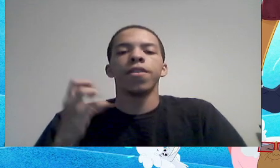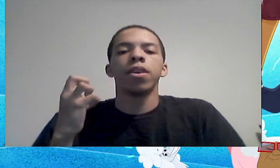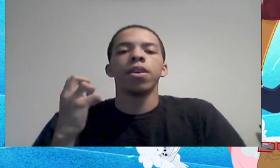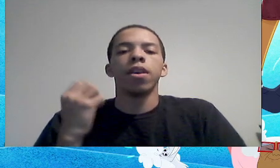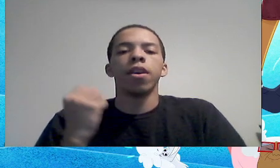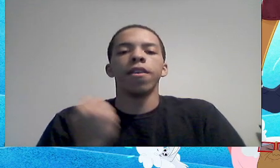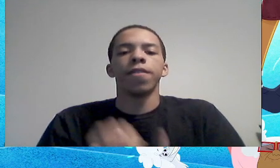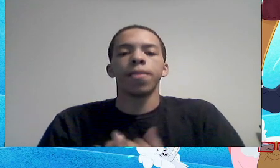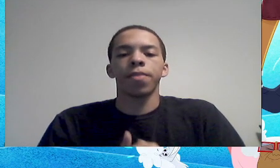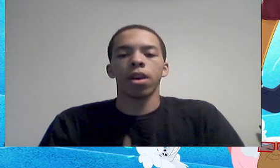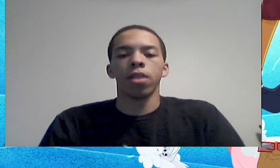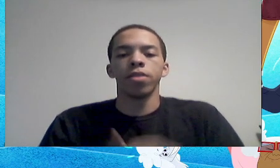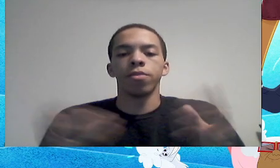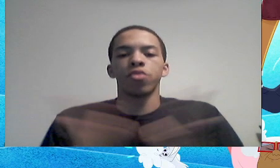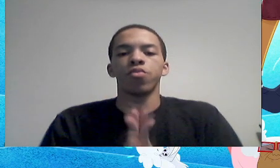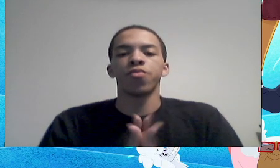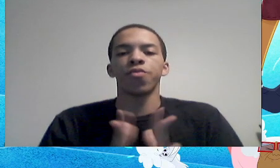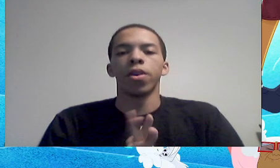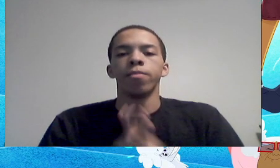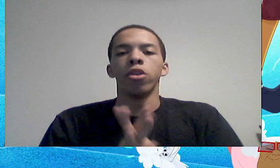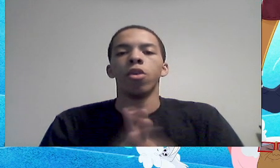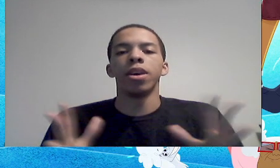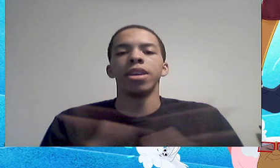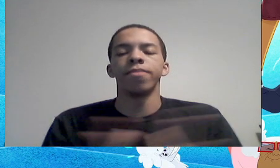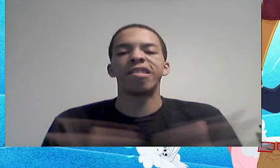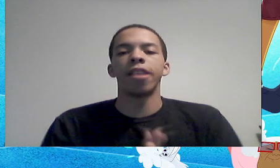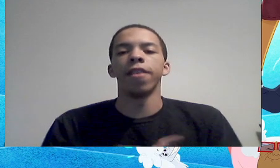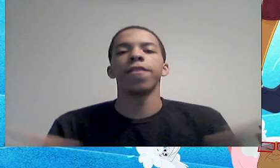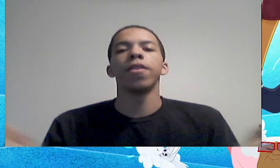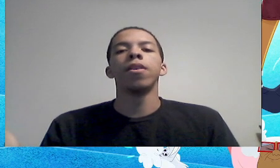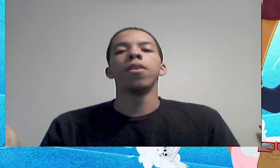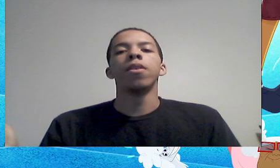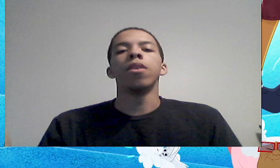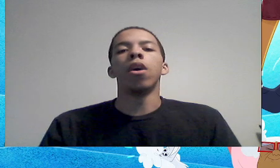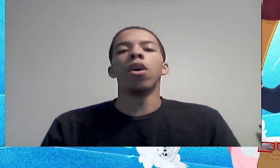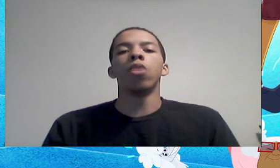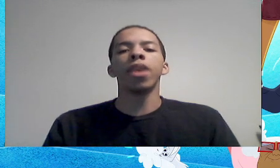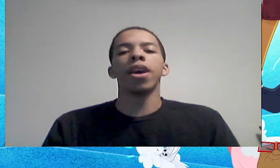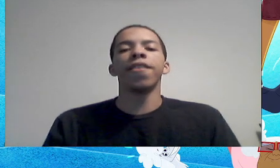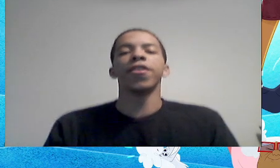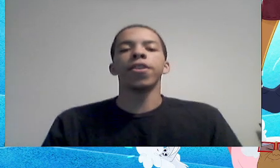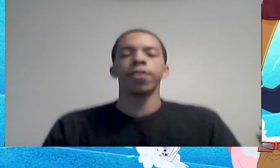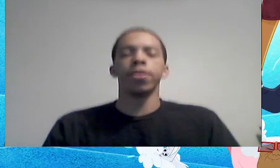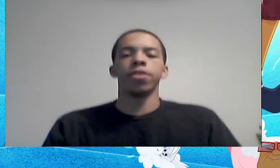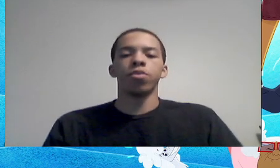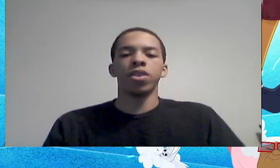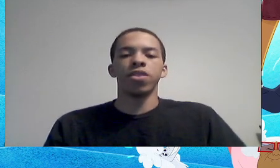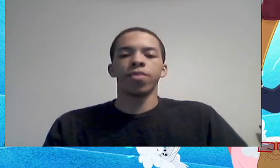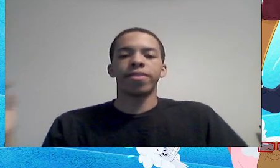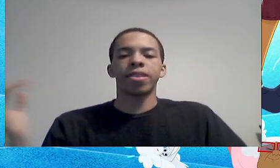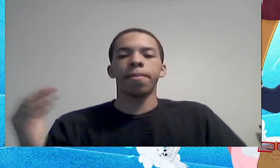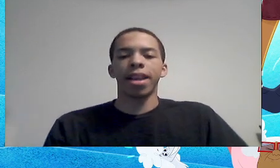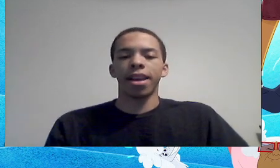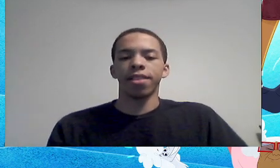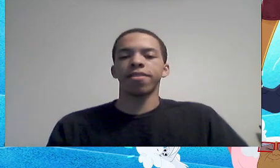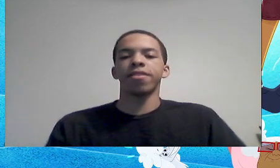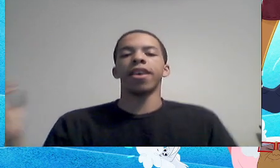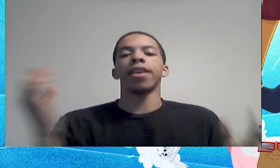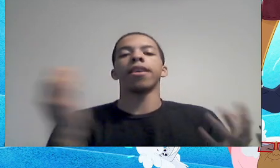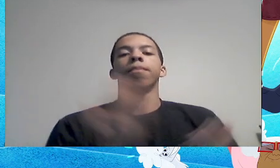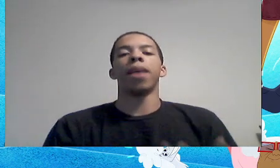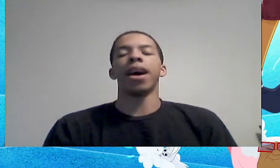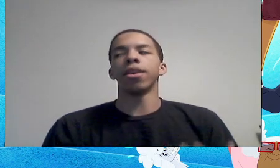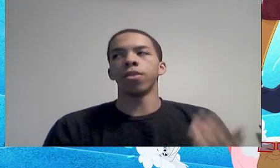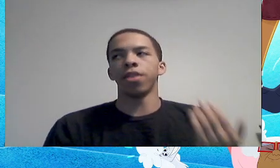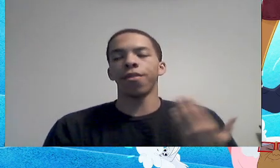of, of colorism from Noah himself. All we ever heard was from somebody else.